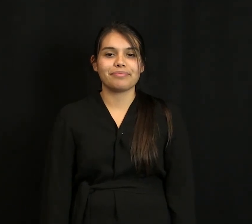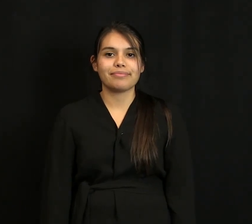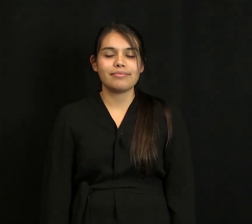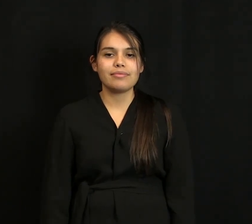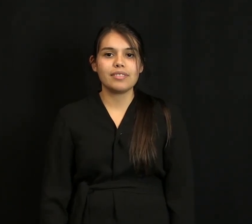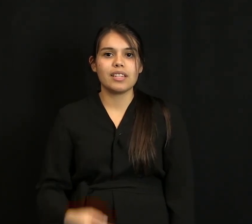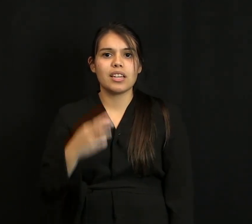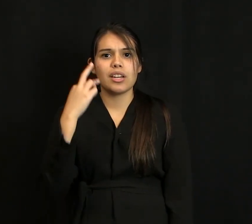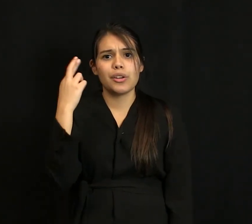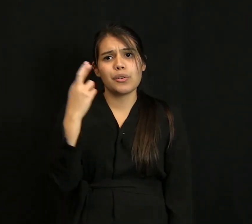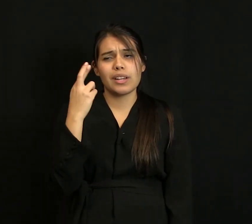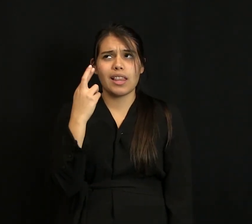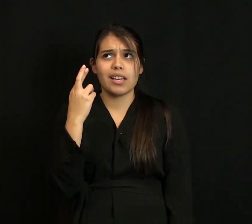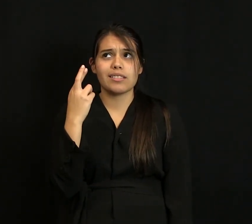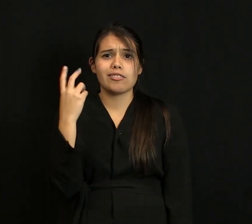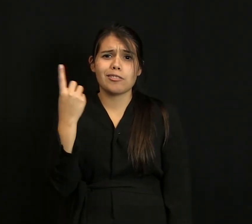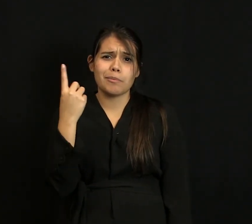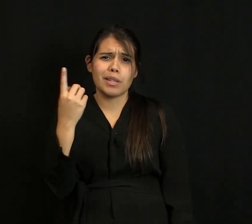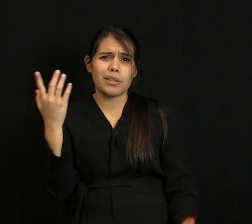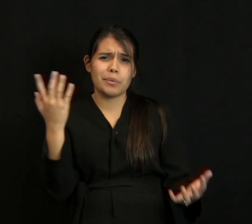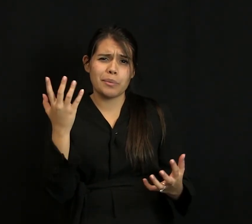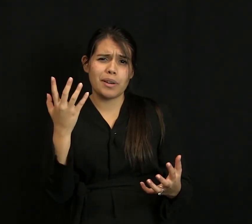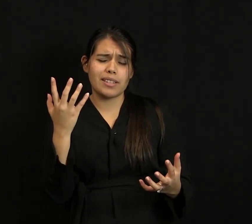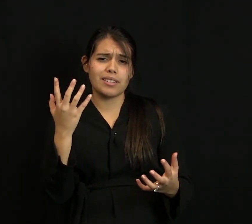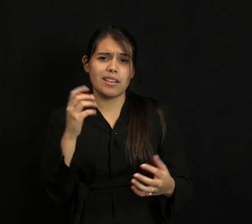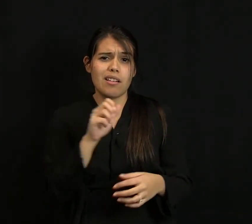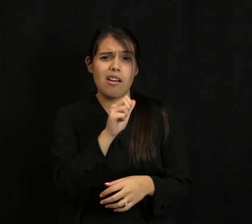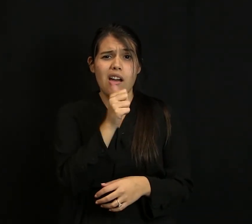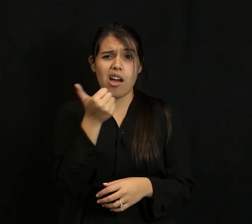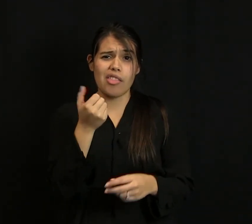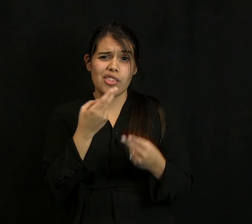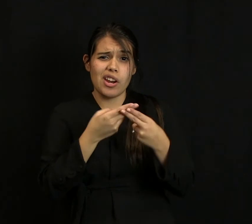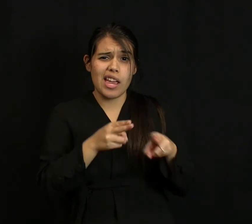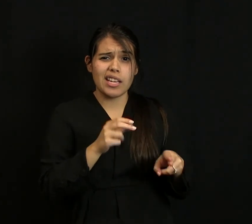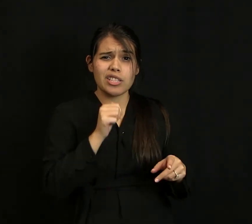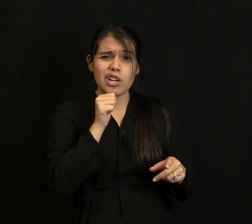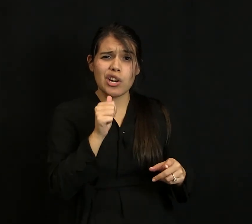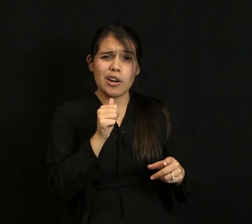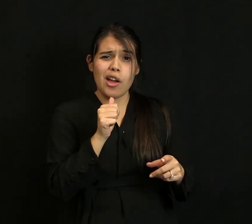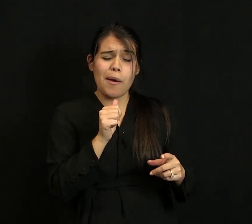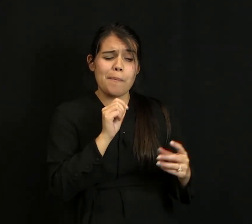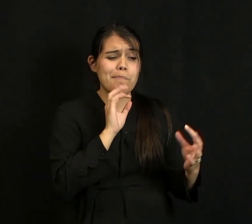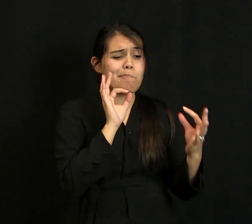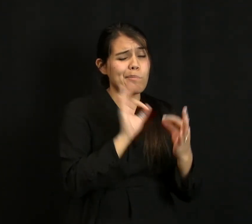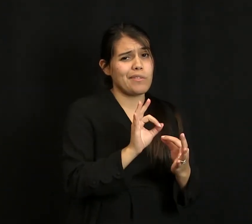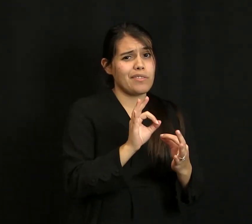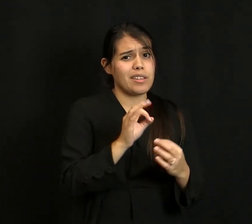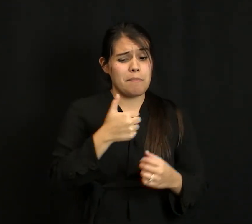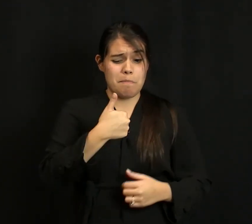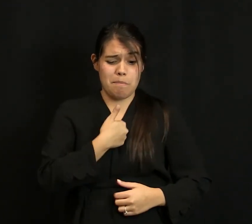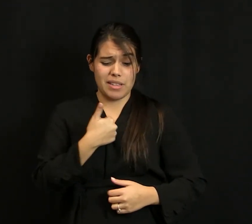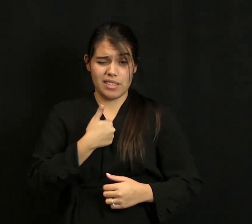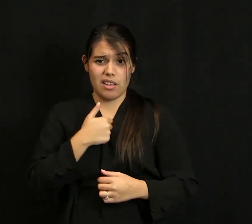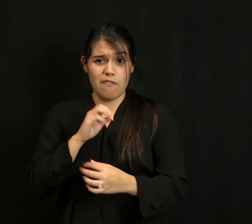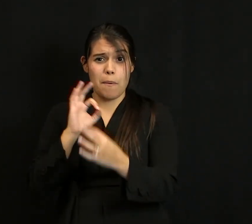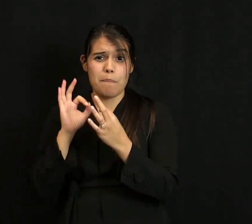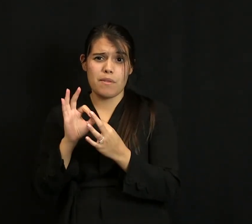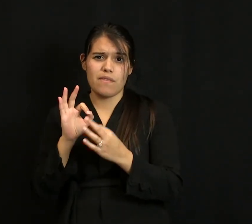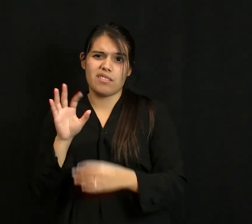Here's what I realized. The other eggs aren't perfect. And I don't have to be perfect either. I'm okay with that.